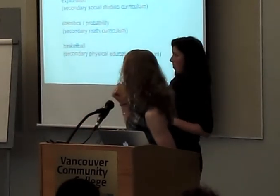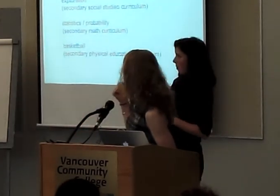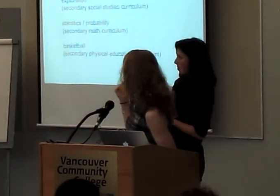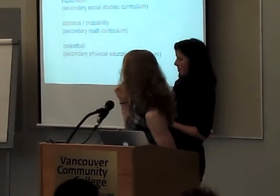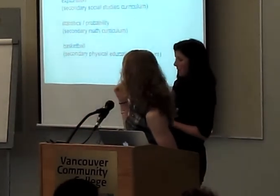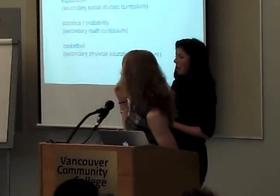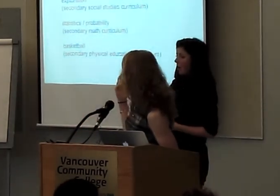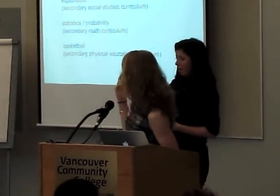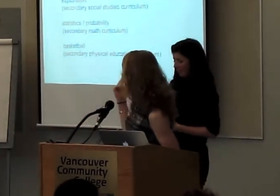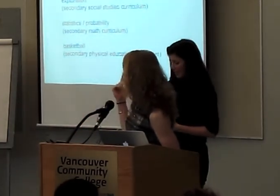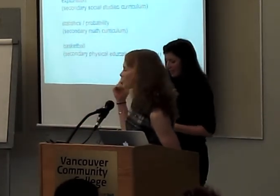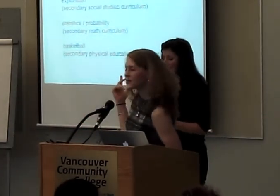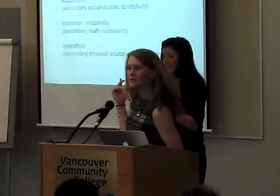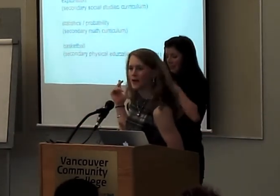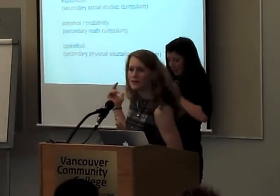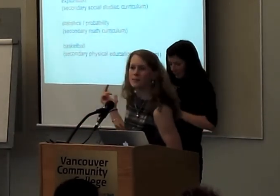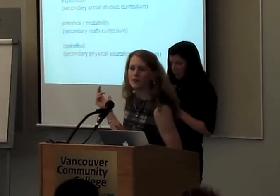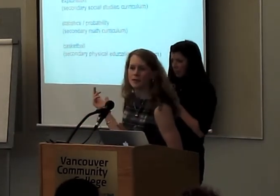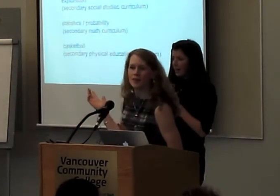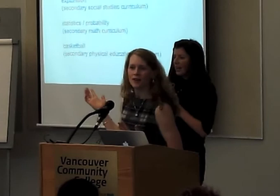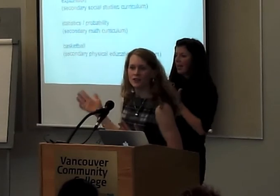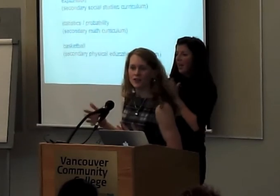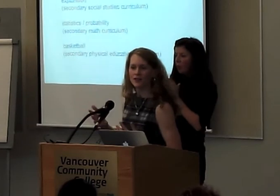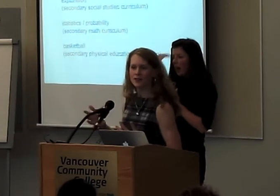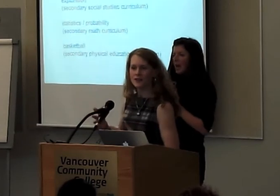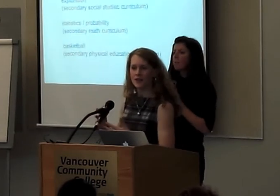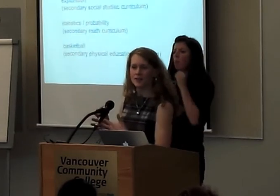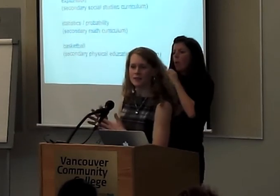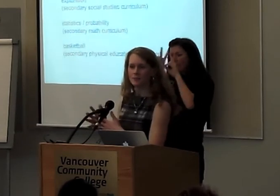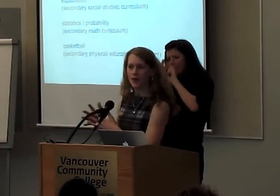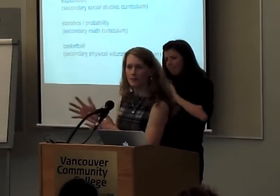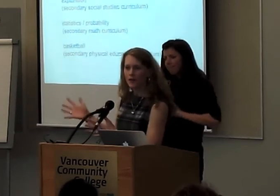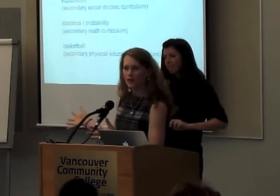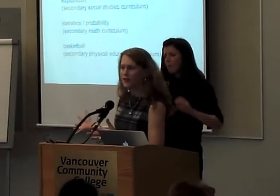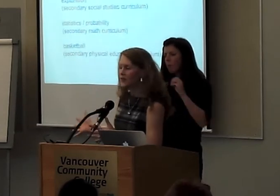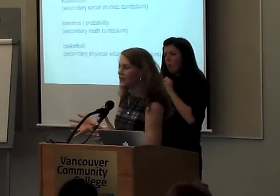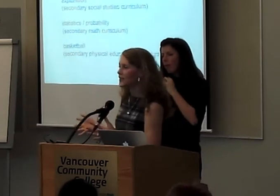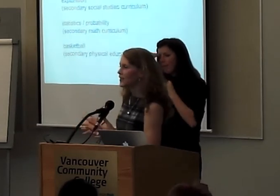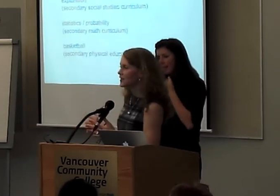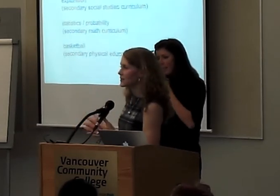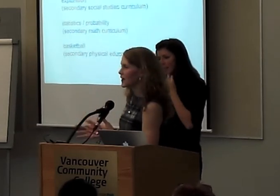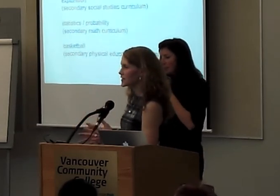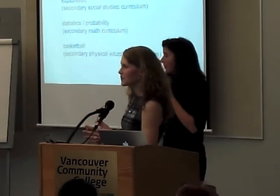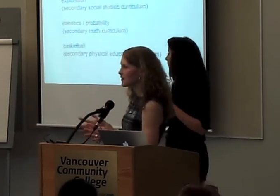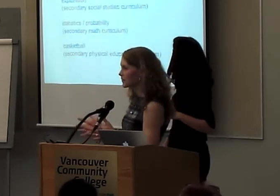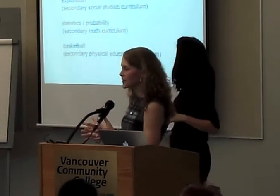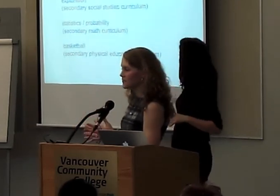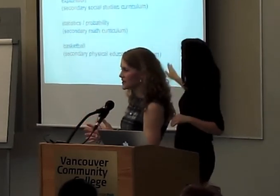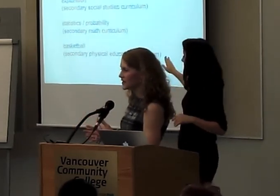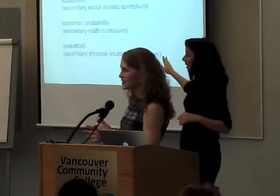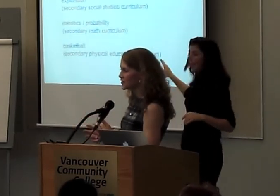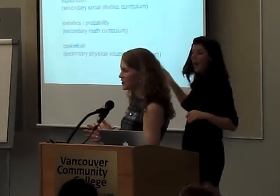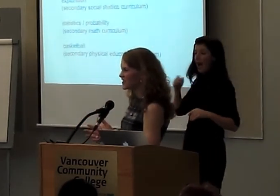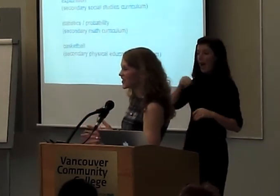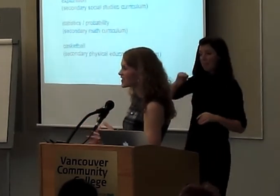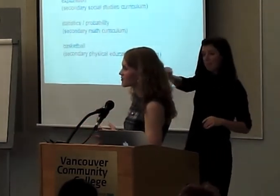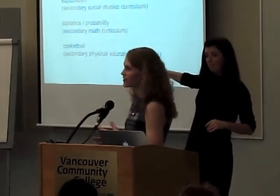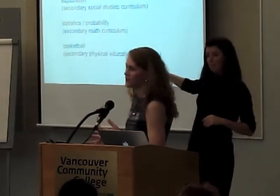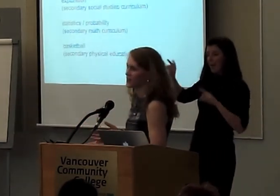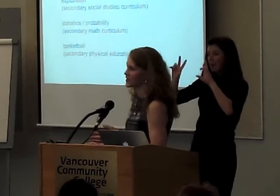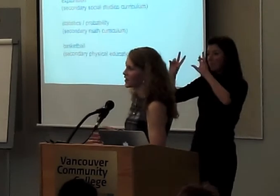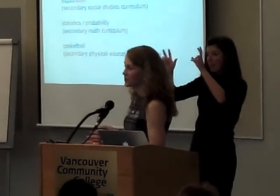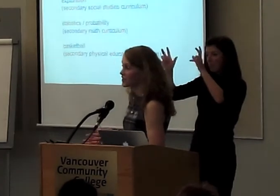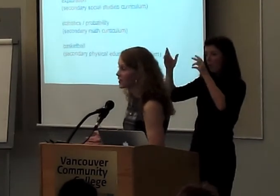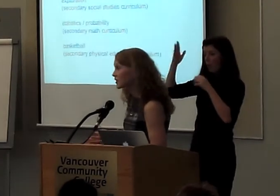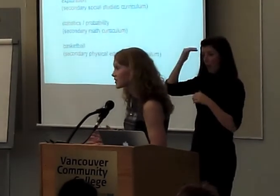Um, but anybody have one? The reason basketball's up there, I should let you know, is, is my partner. He is a basketball full-time phys ed teacher, and he said,